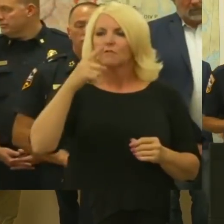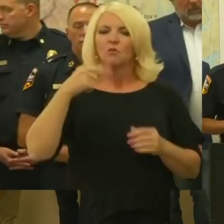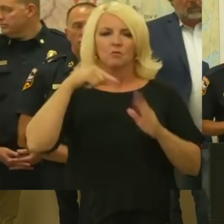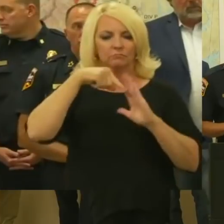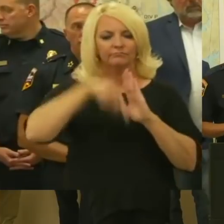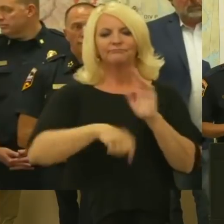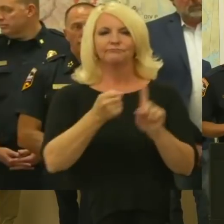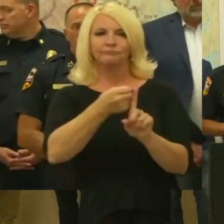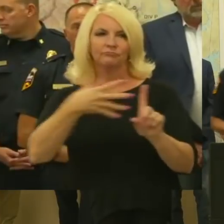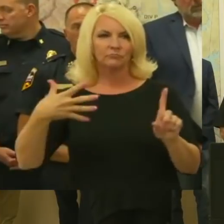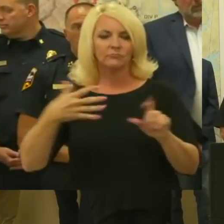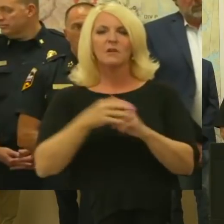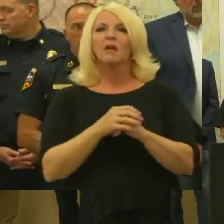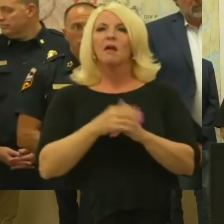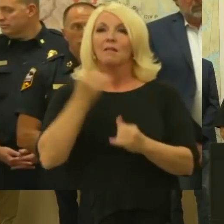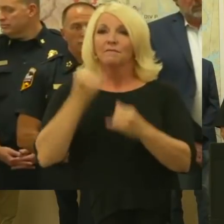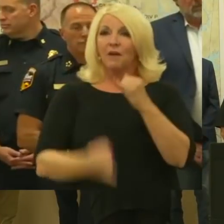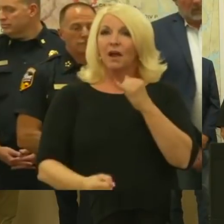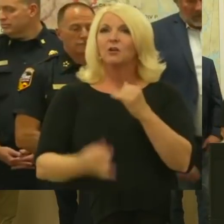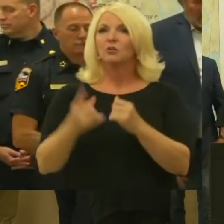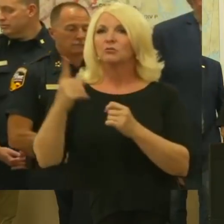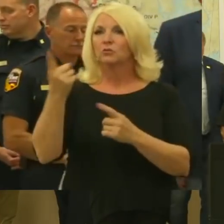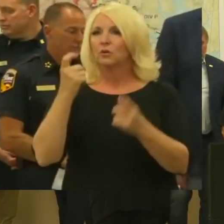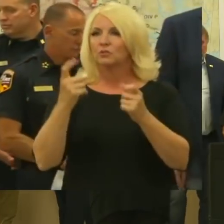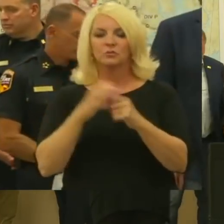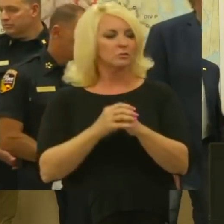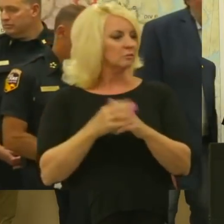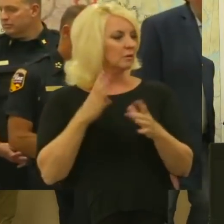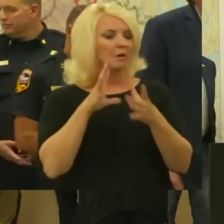Just for some final closing comments, we do have Congressman LaMalfa.